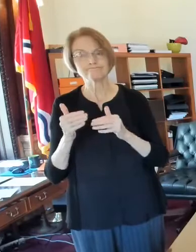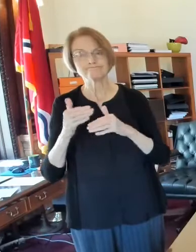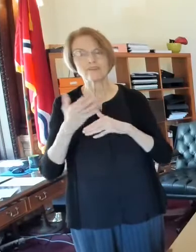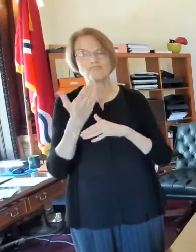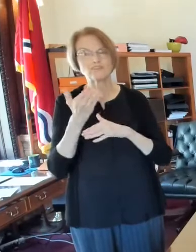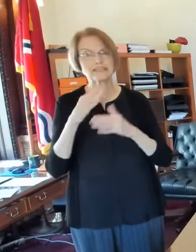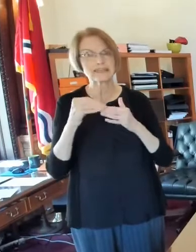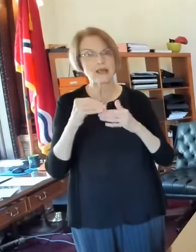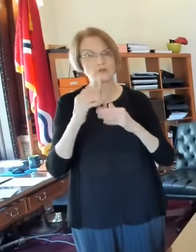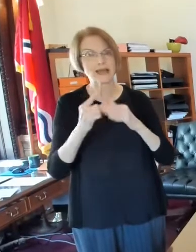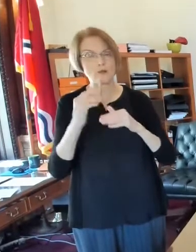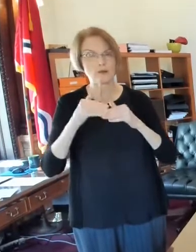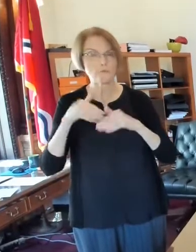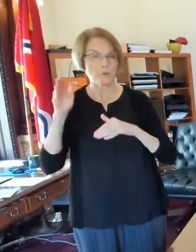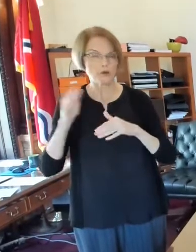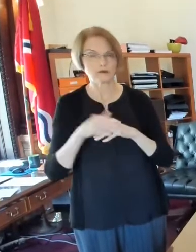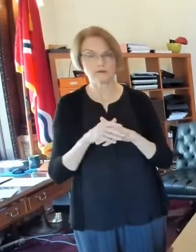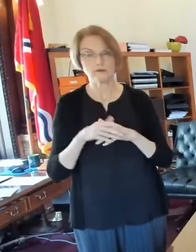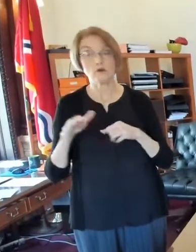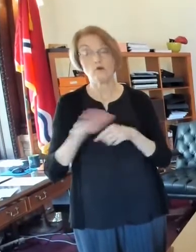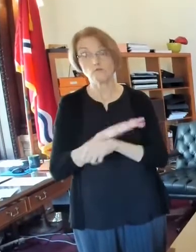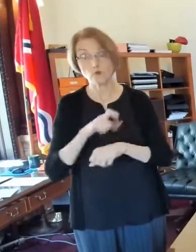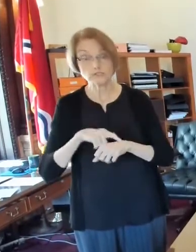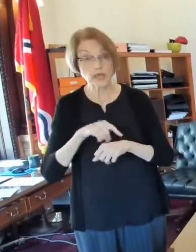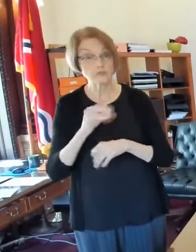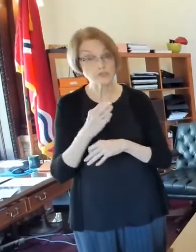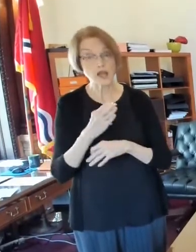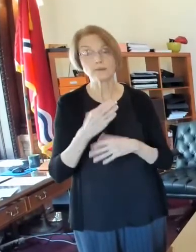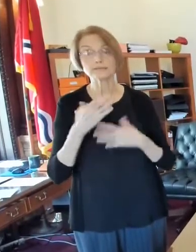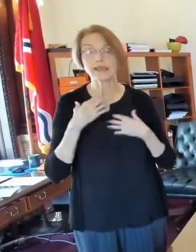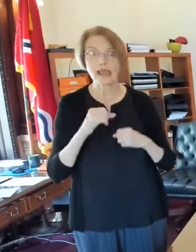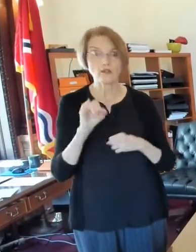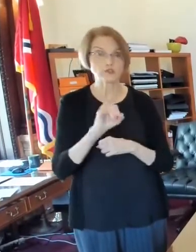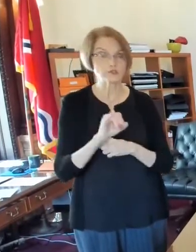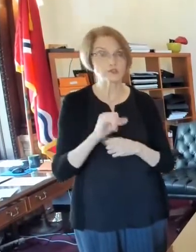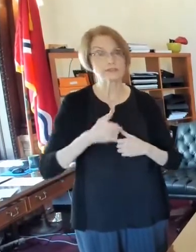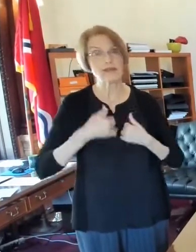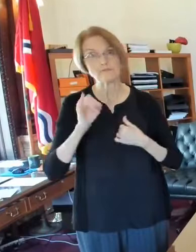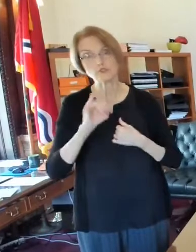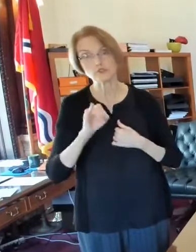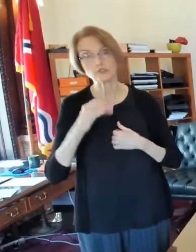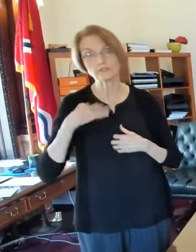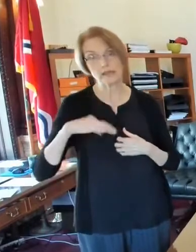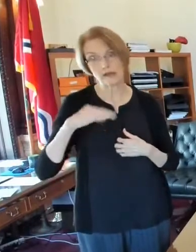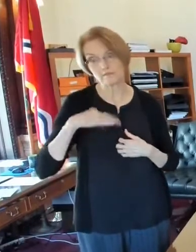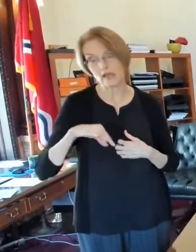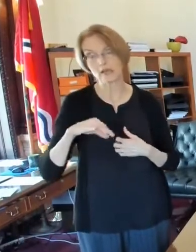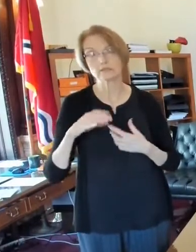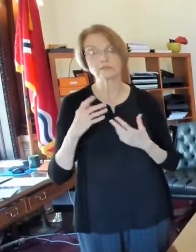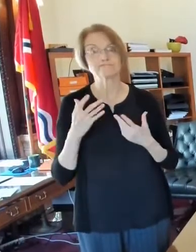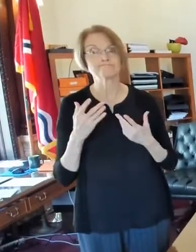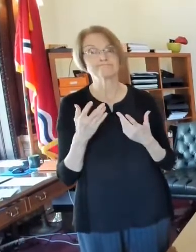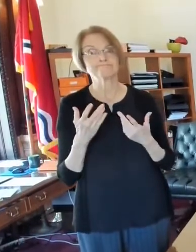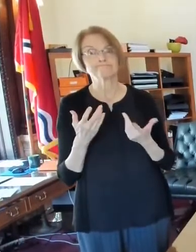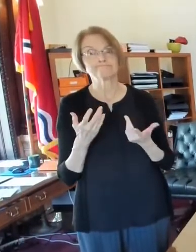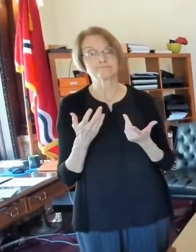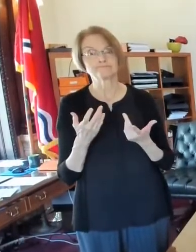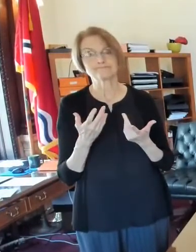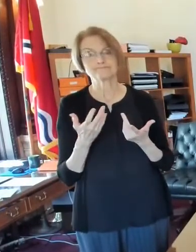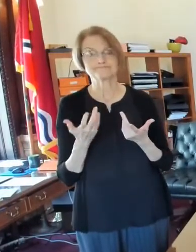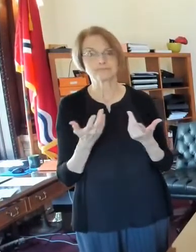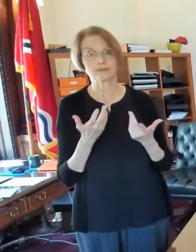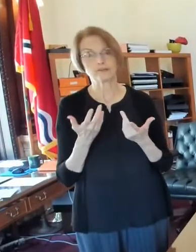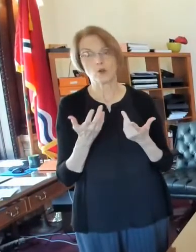full time positions all have insurance, health insurance, life insurance, benefits, access to, um, a